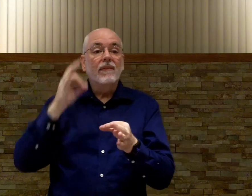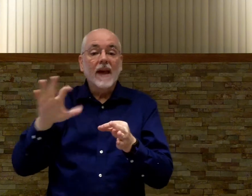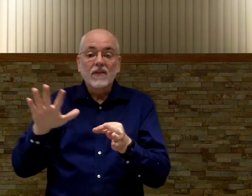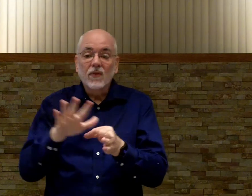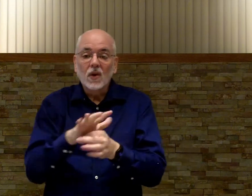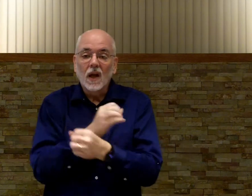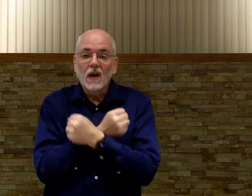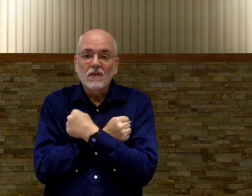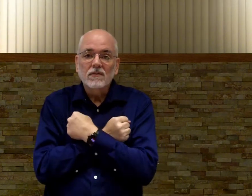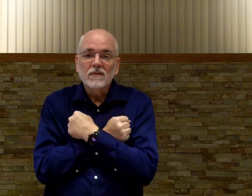faithful love